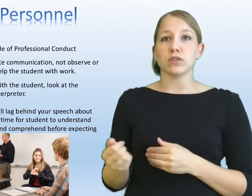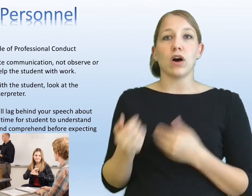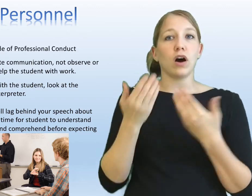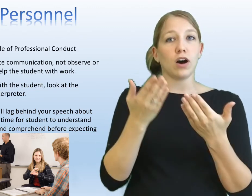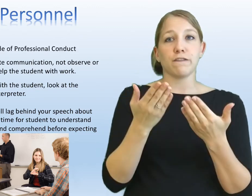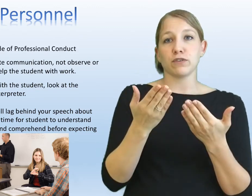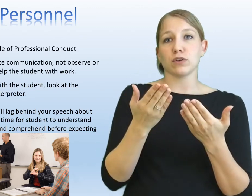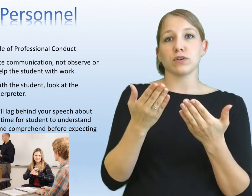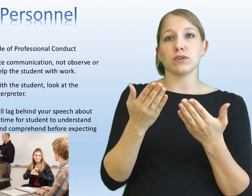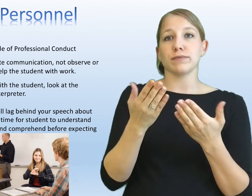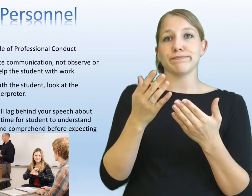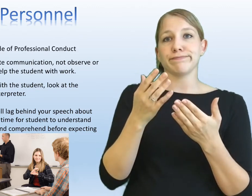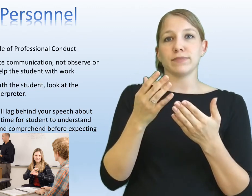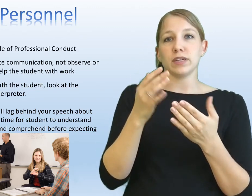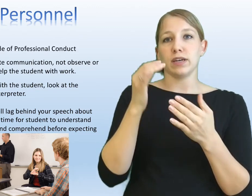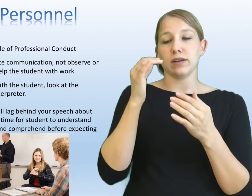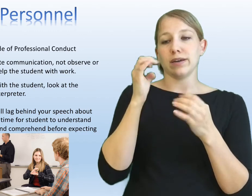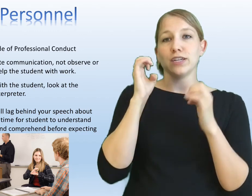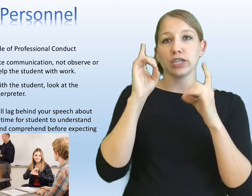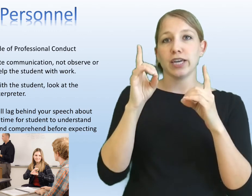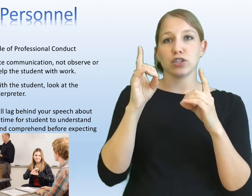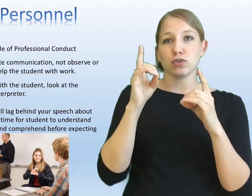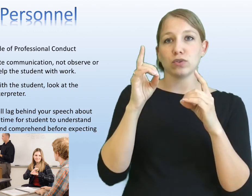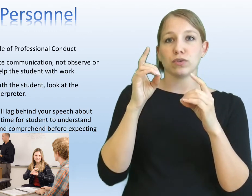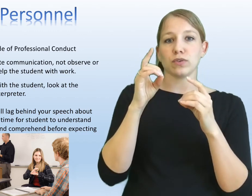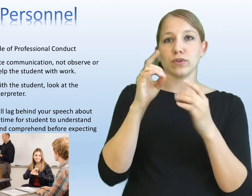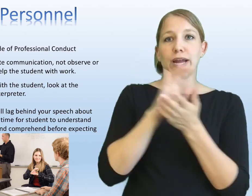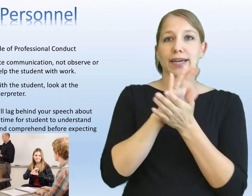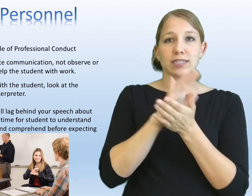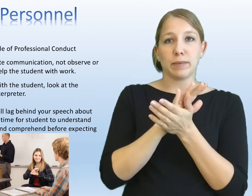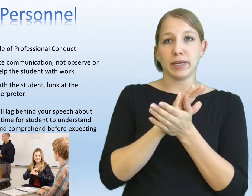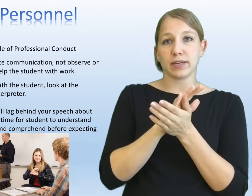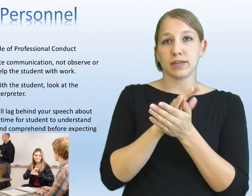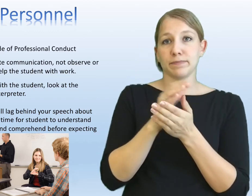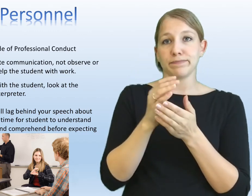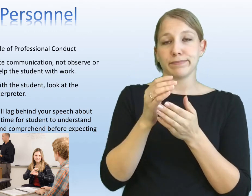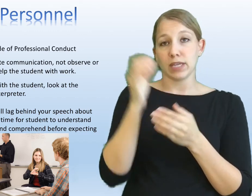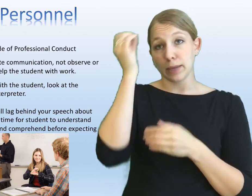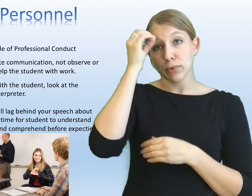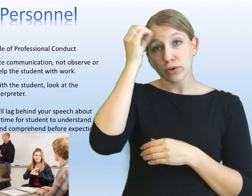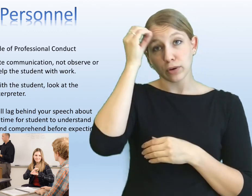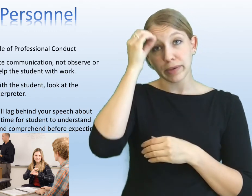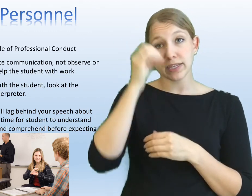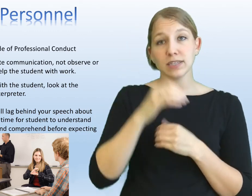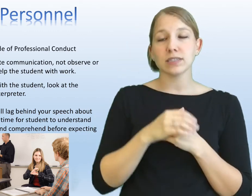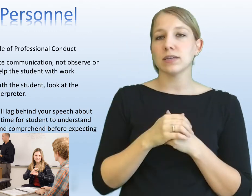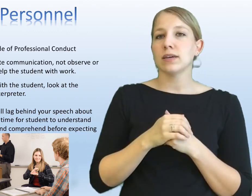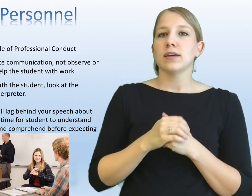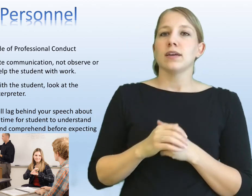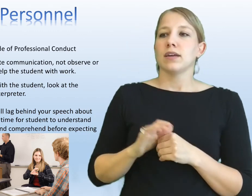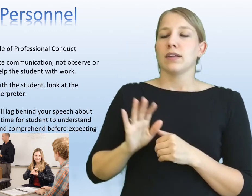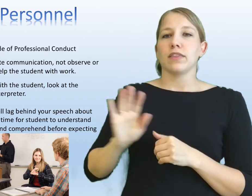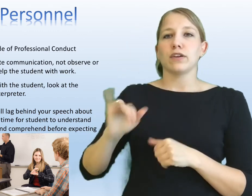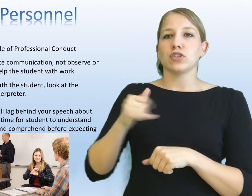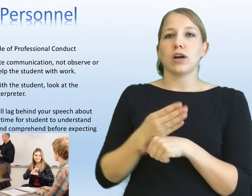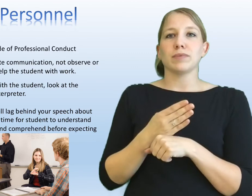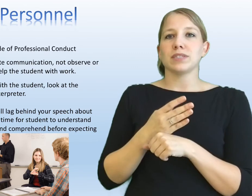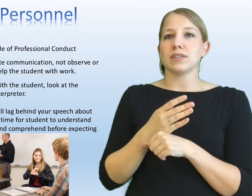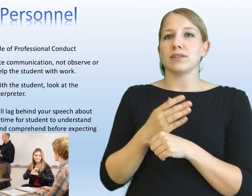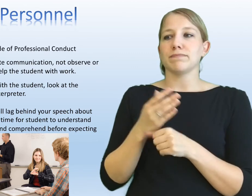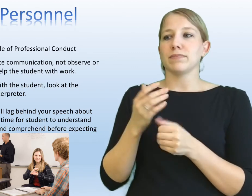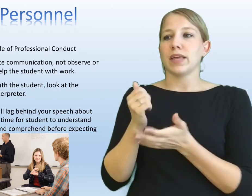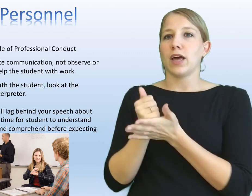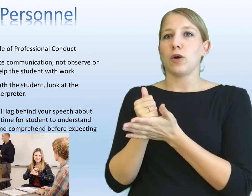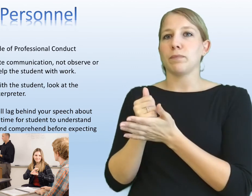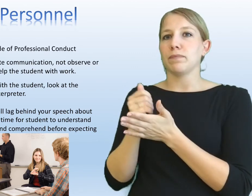supposed to offer educational or academic input or opinions. Their job